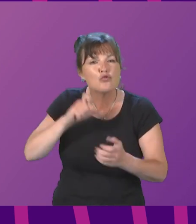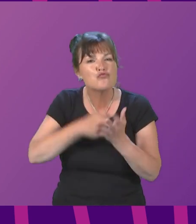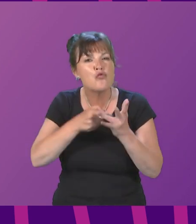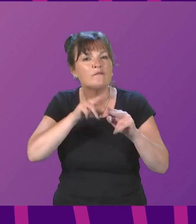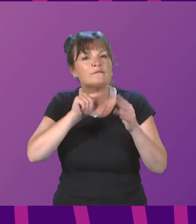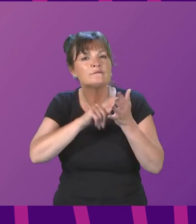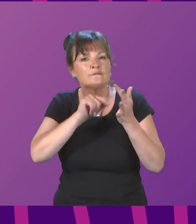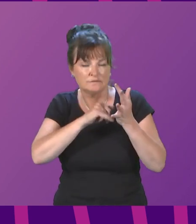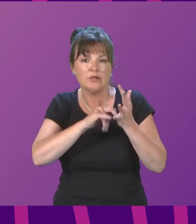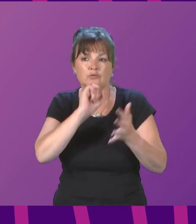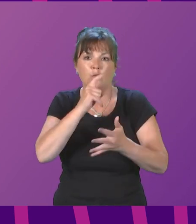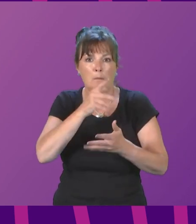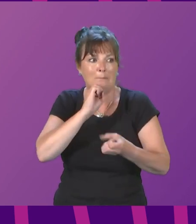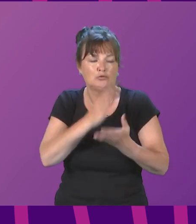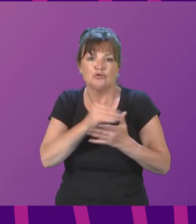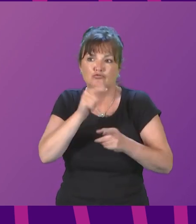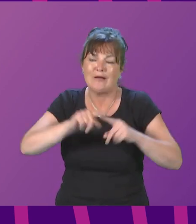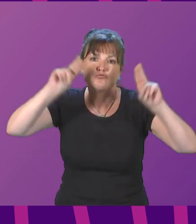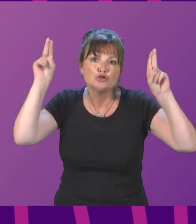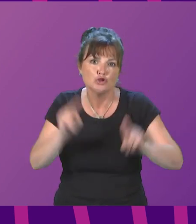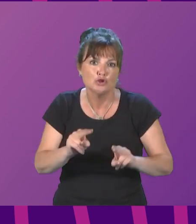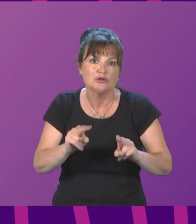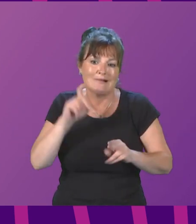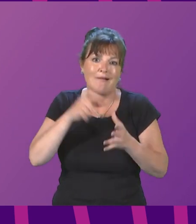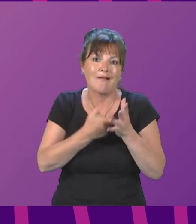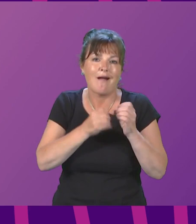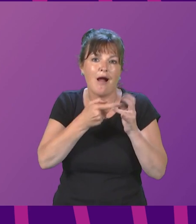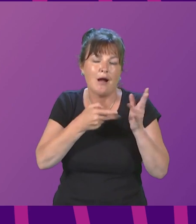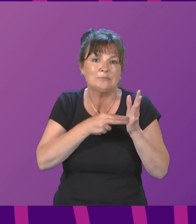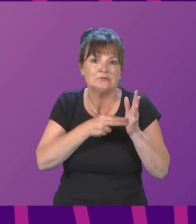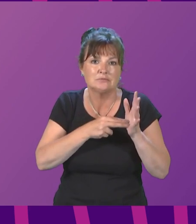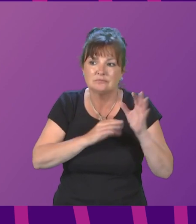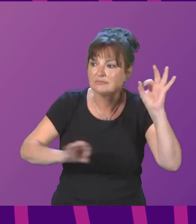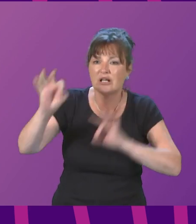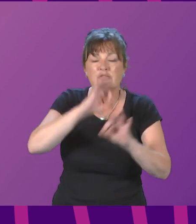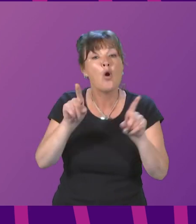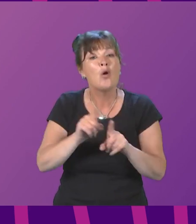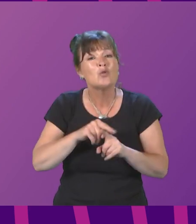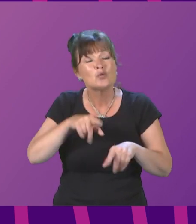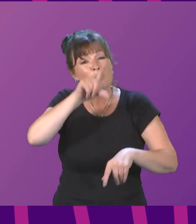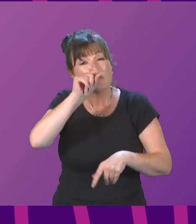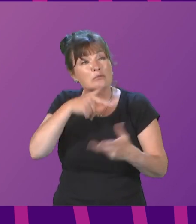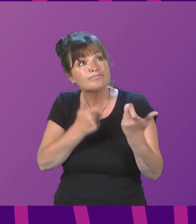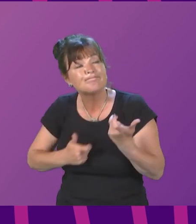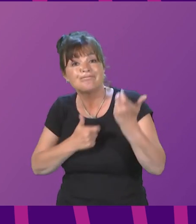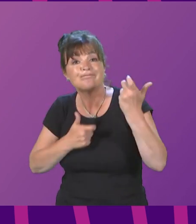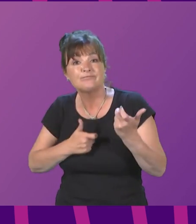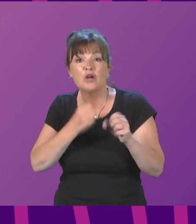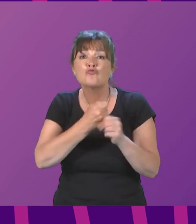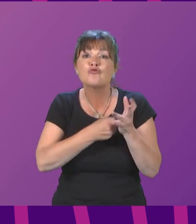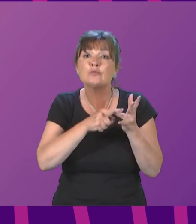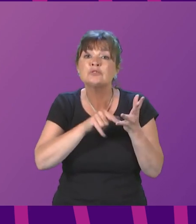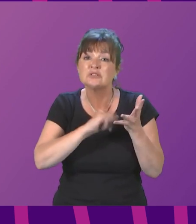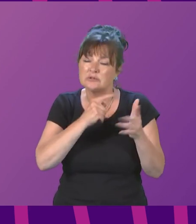introduce a wildlife management bill for grouse to reduce the negative impact of some grouse moor practices on wildlife and the